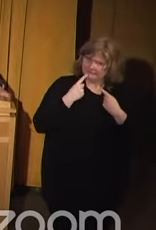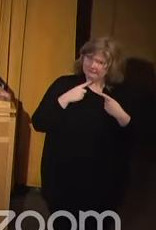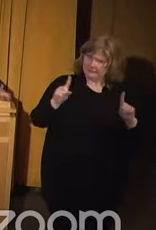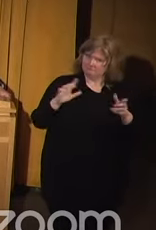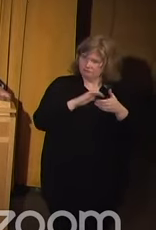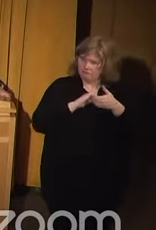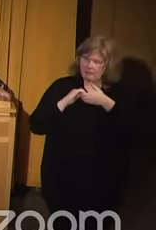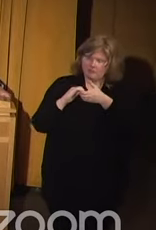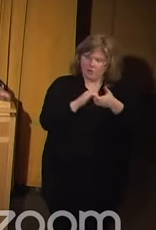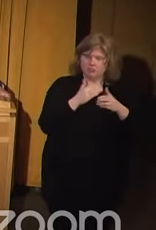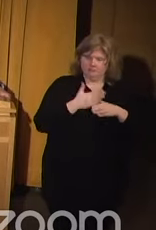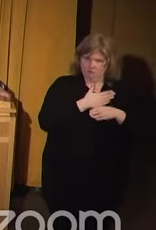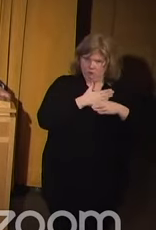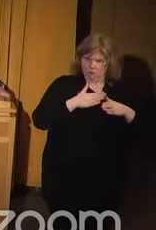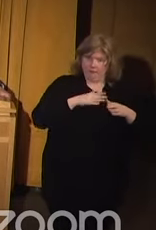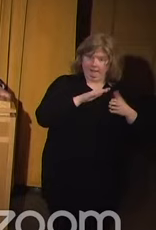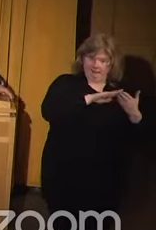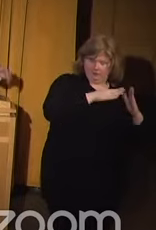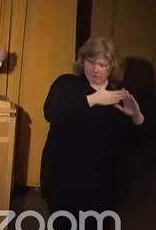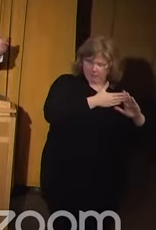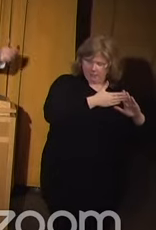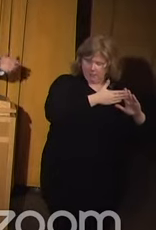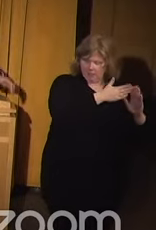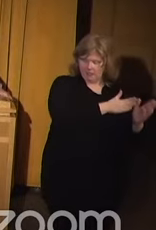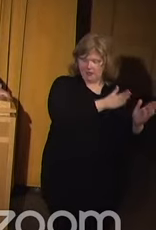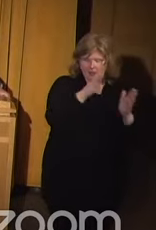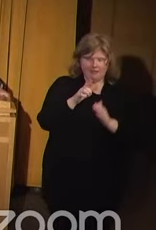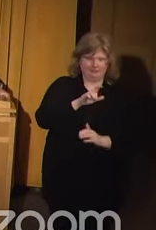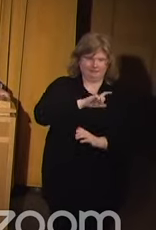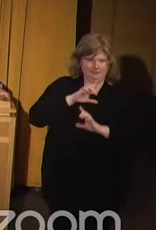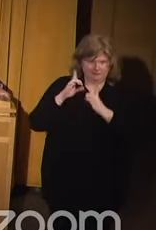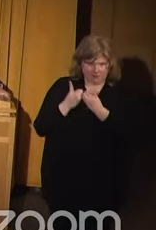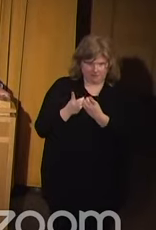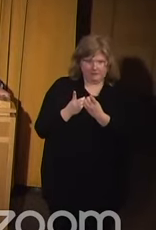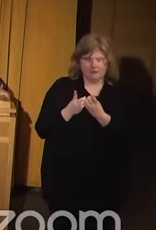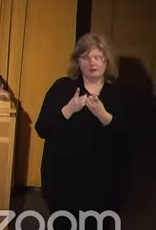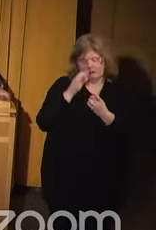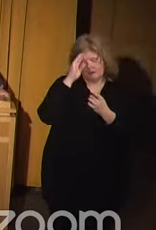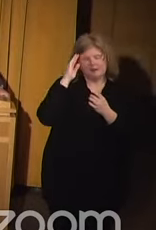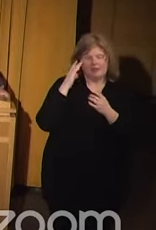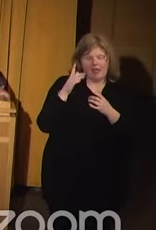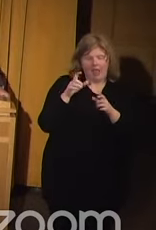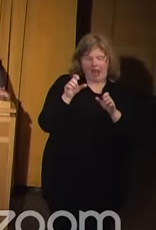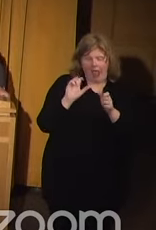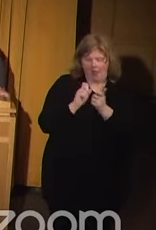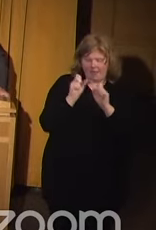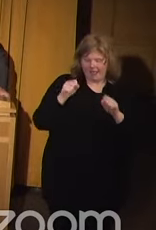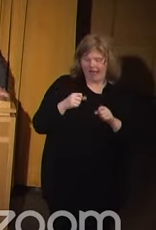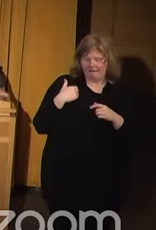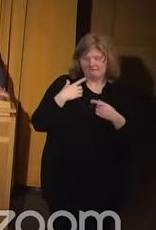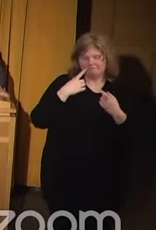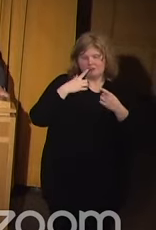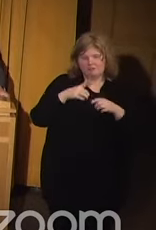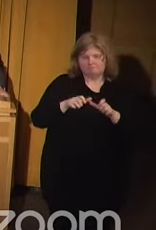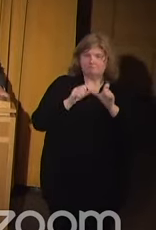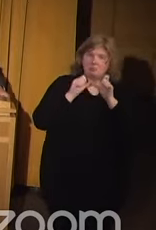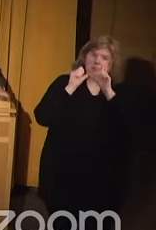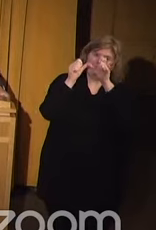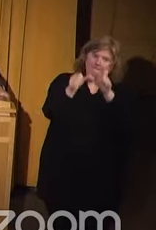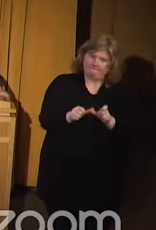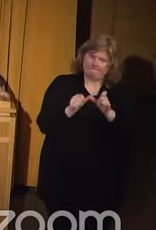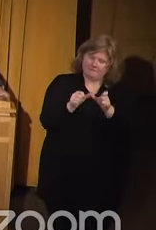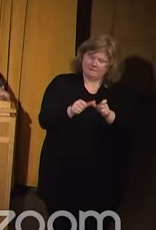collaboration between the community and the police department and have long-term and sustainable change